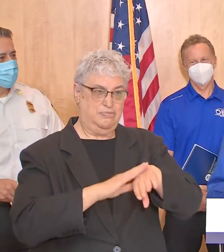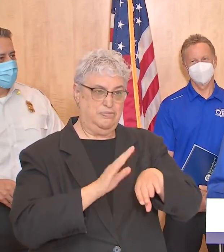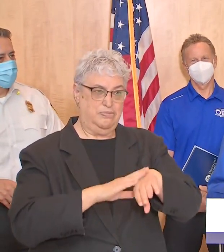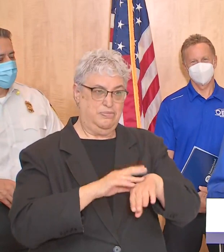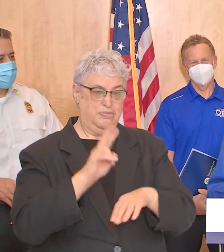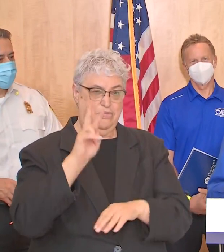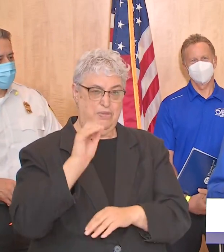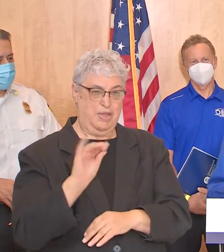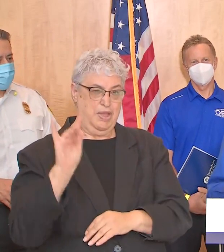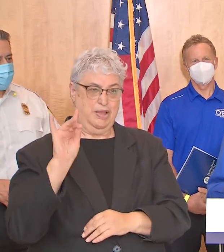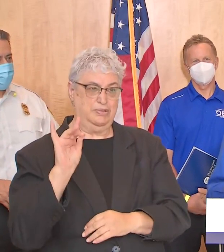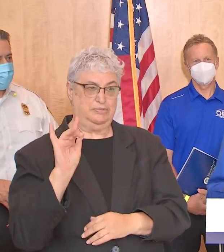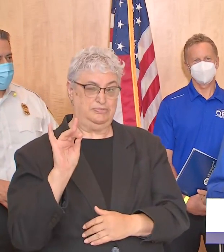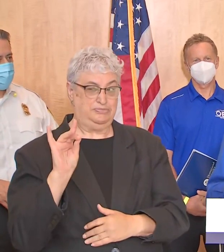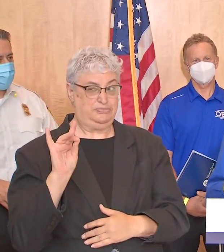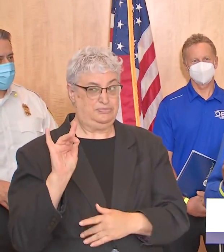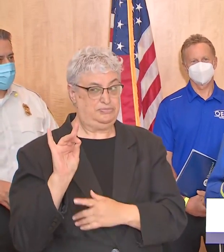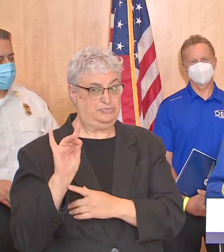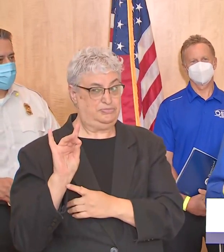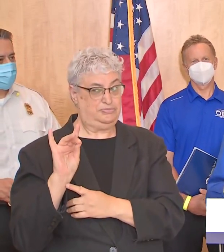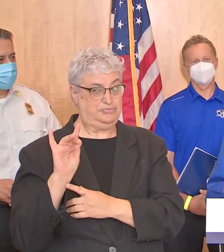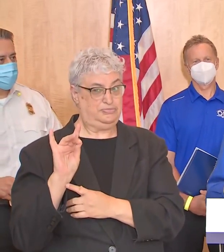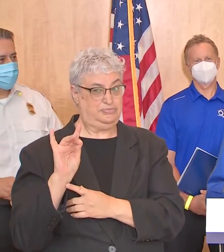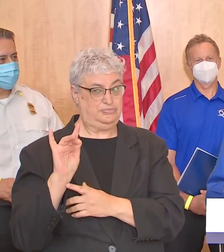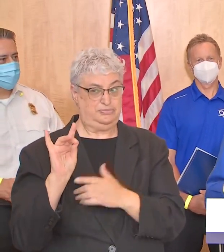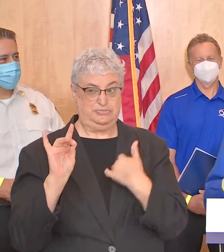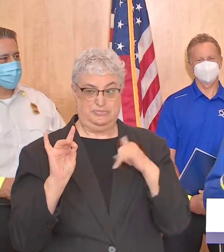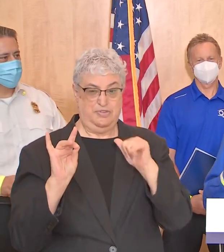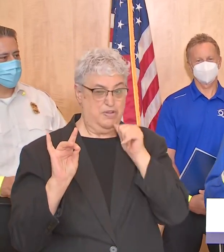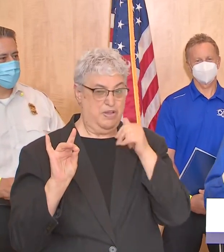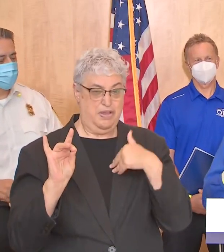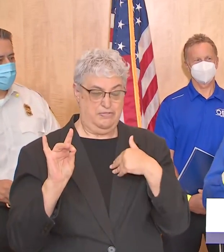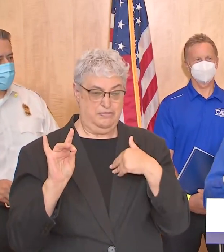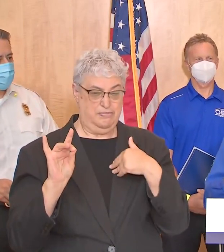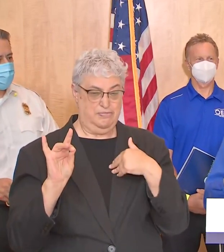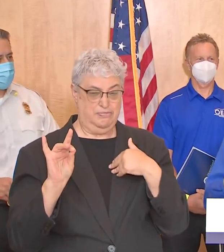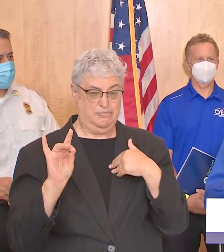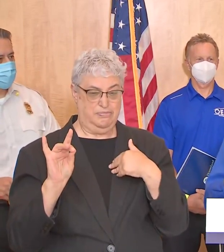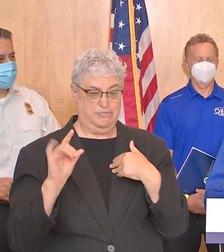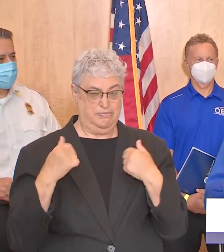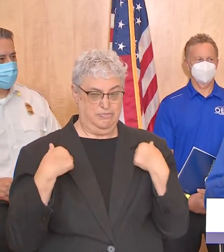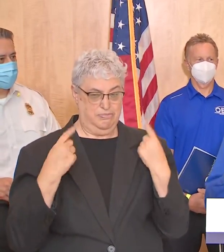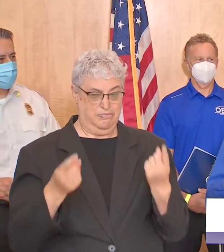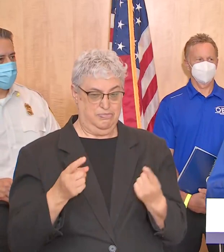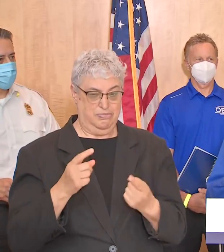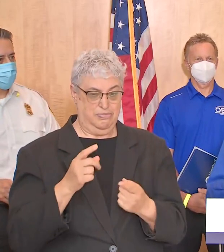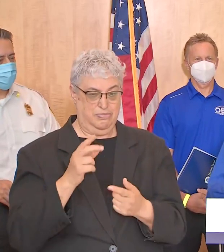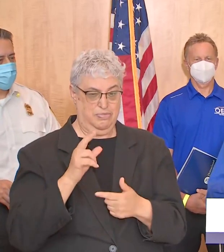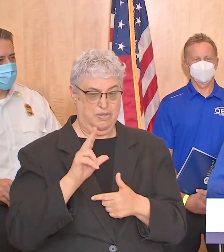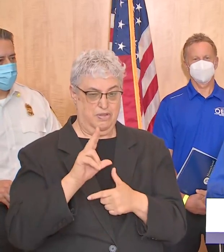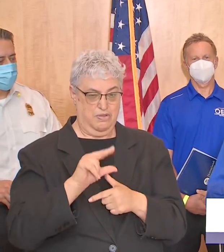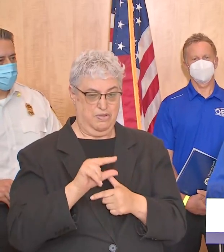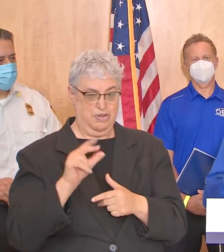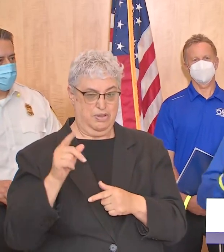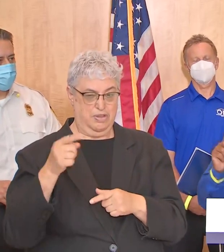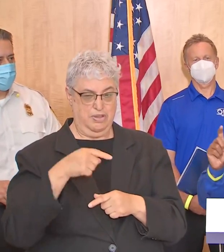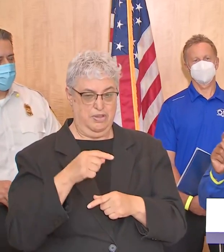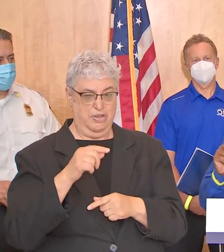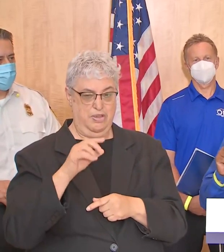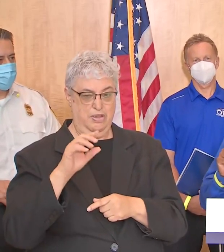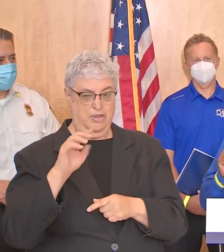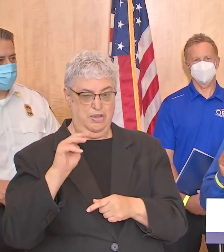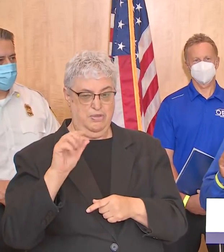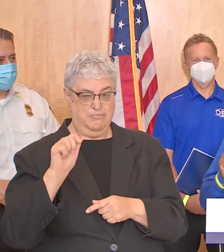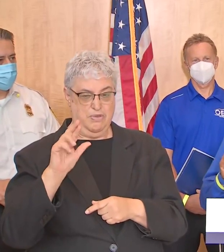2008 you don't have it and now you had two storms hurricanes going into the gulf one